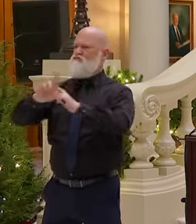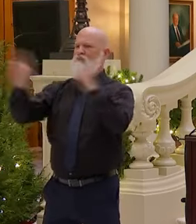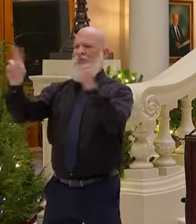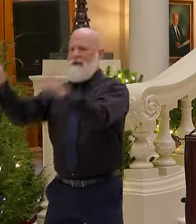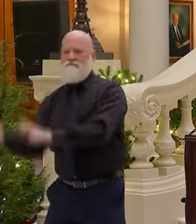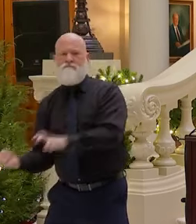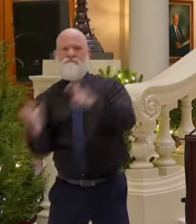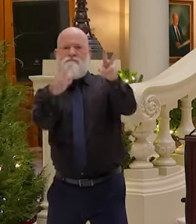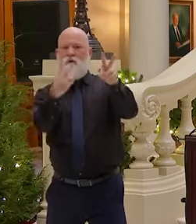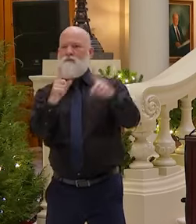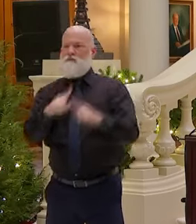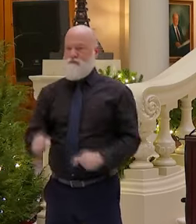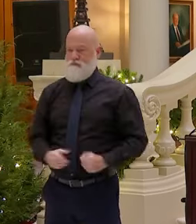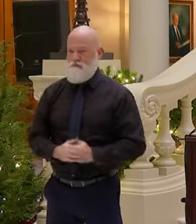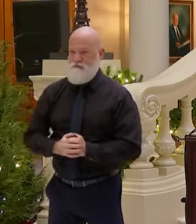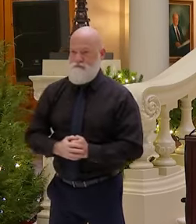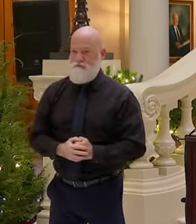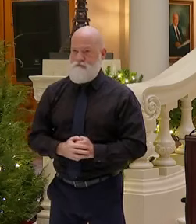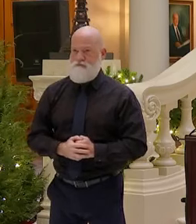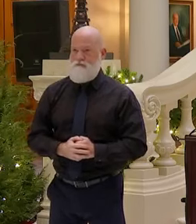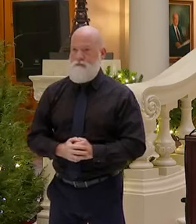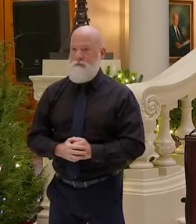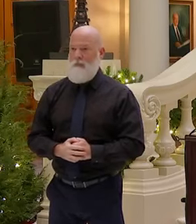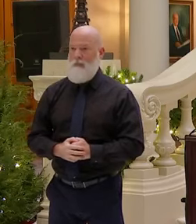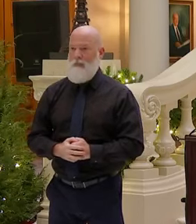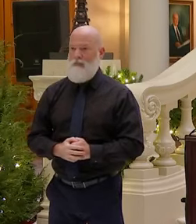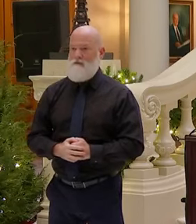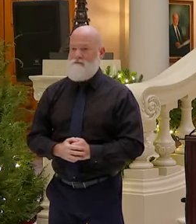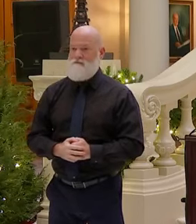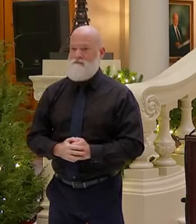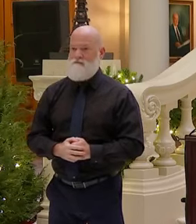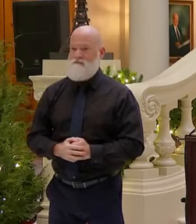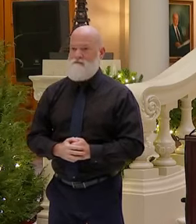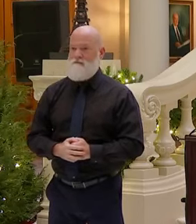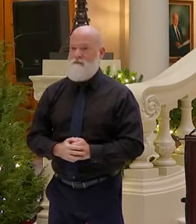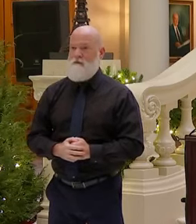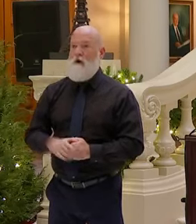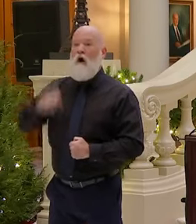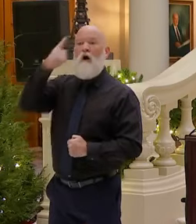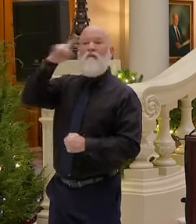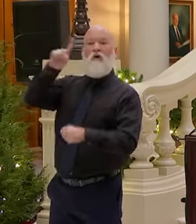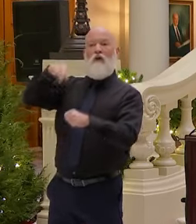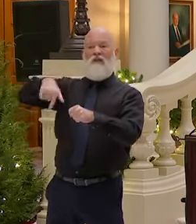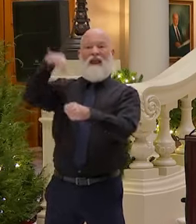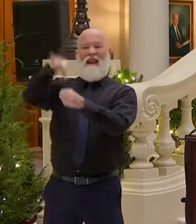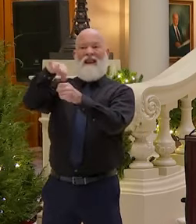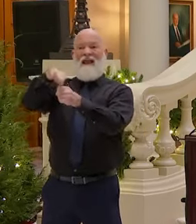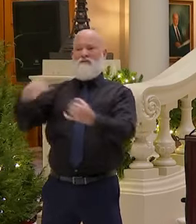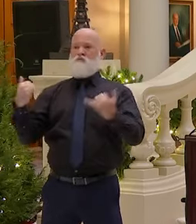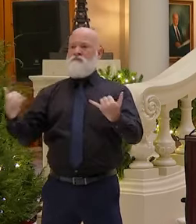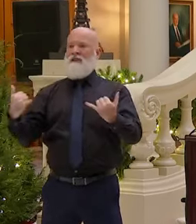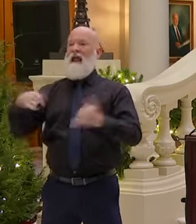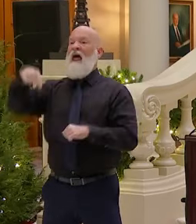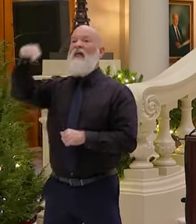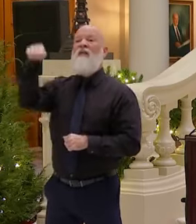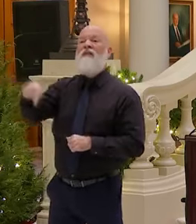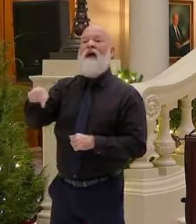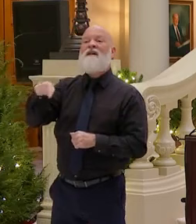The upload for the December 1st election today, those ENR sites will go live at 4 o'clock.